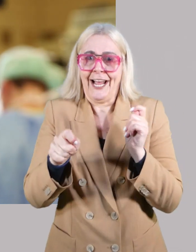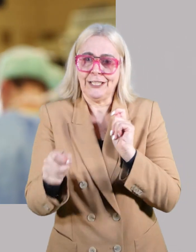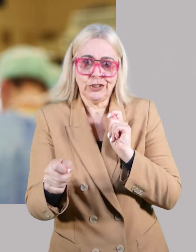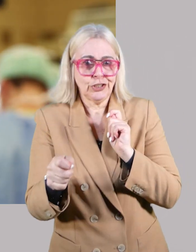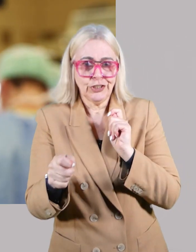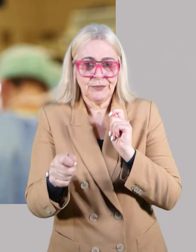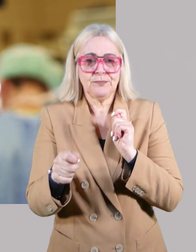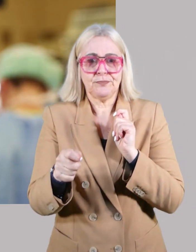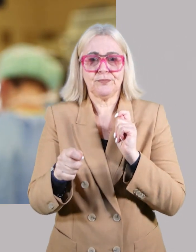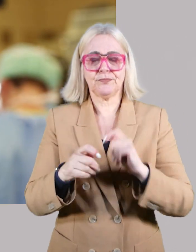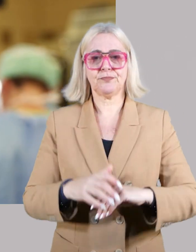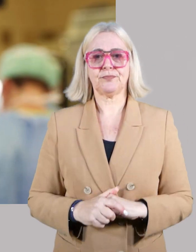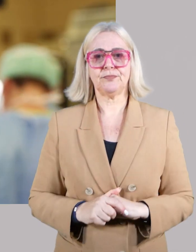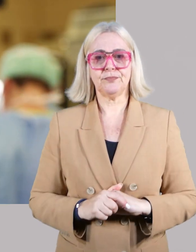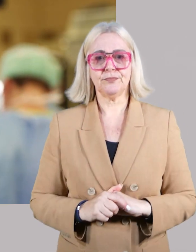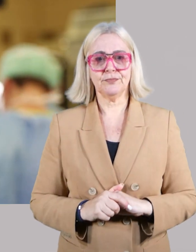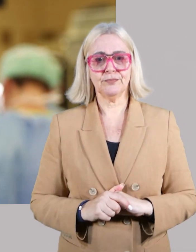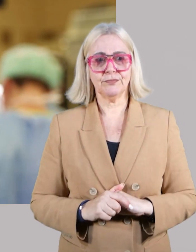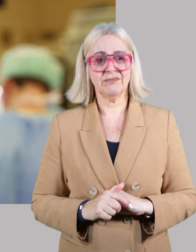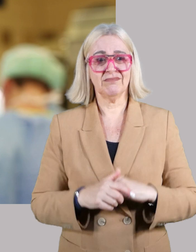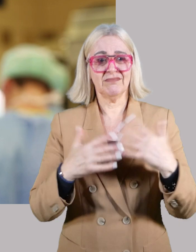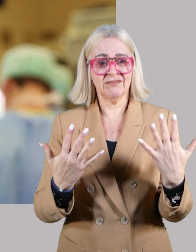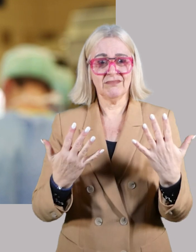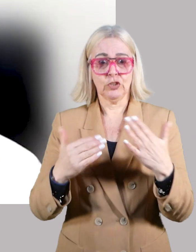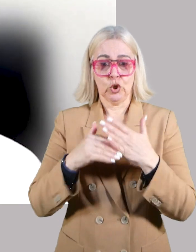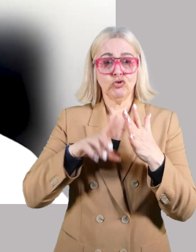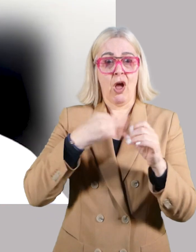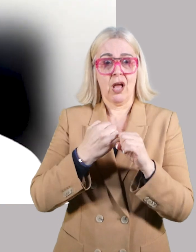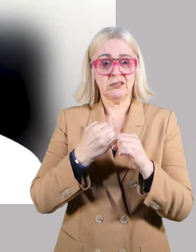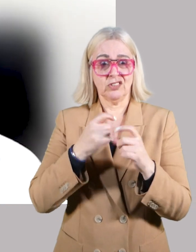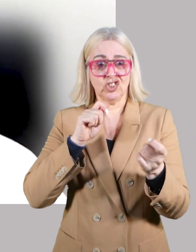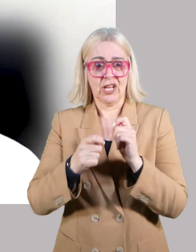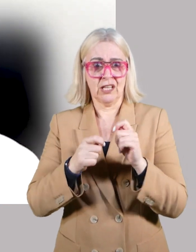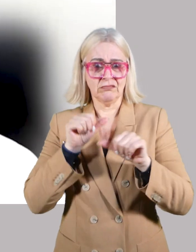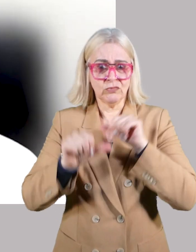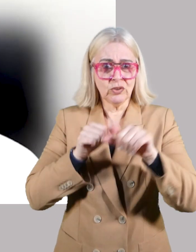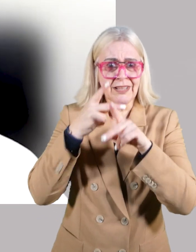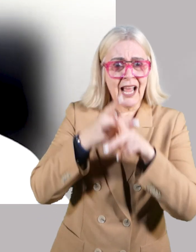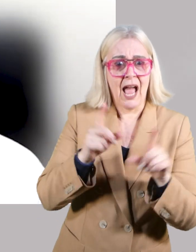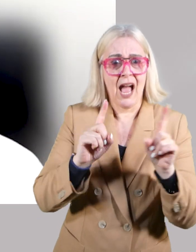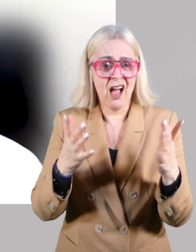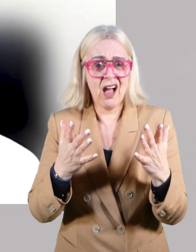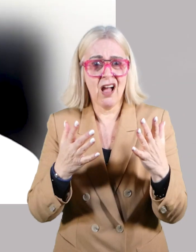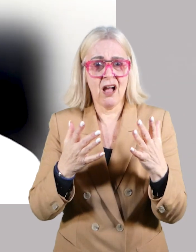leading to frequent and major changes in treatment guidelines. So how have new drugs changed routine care?